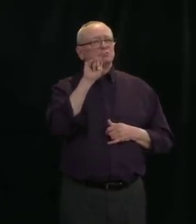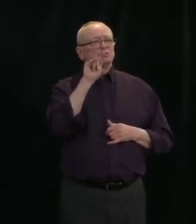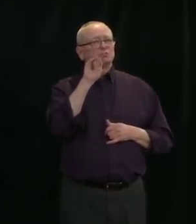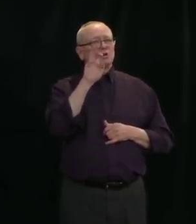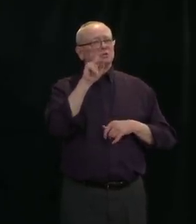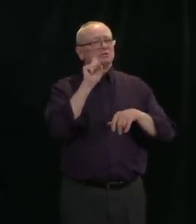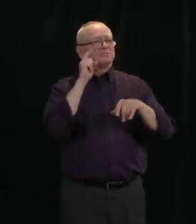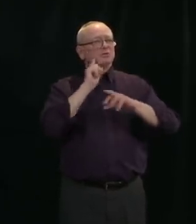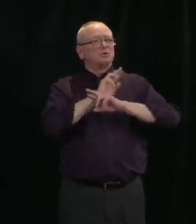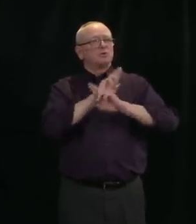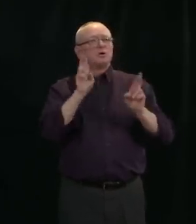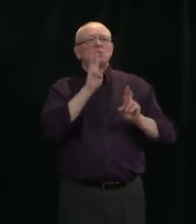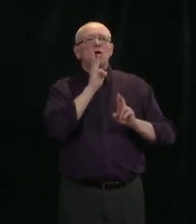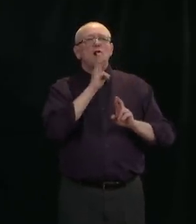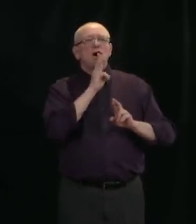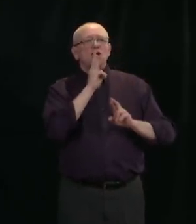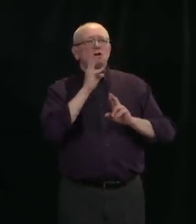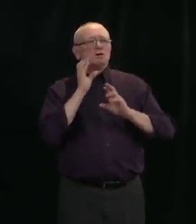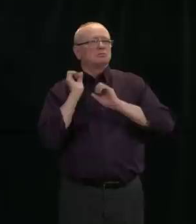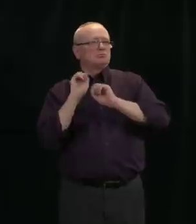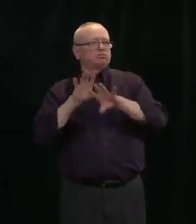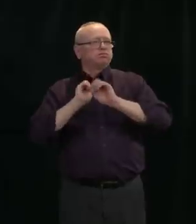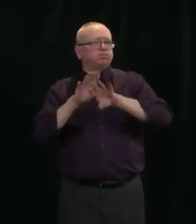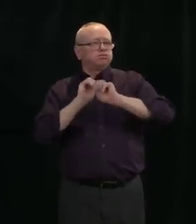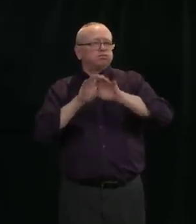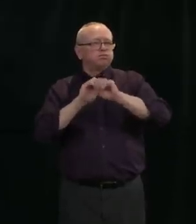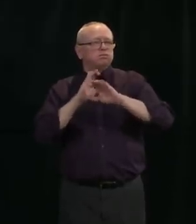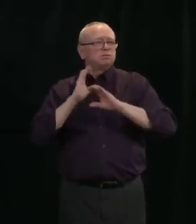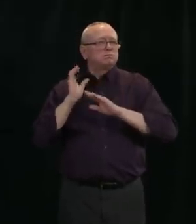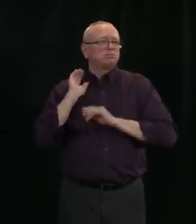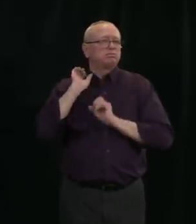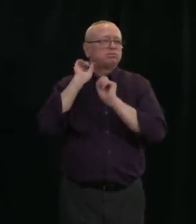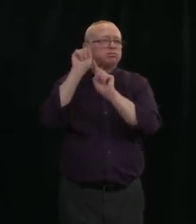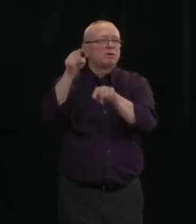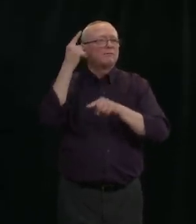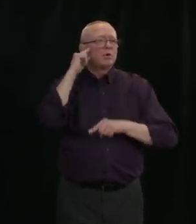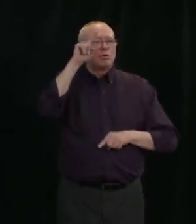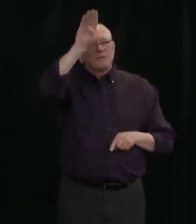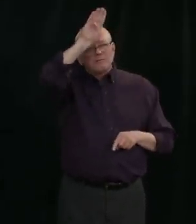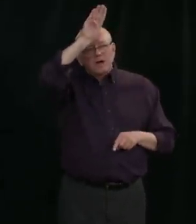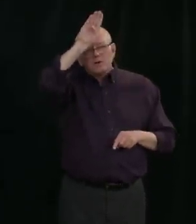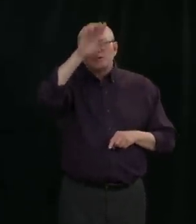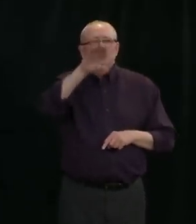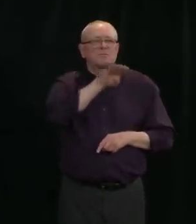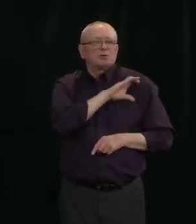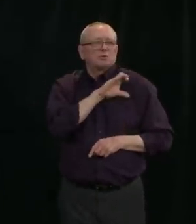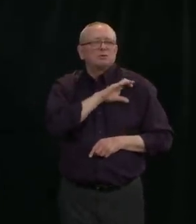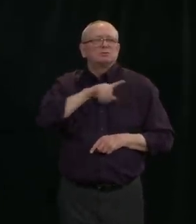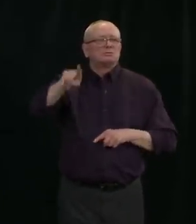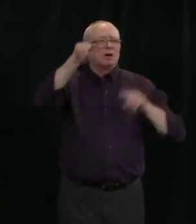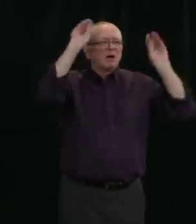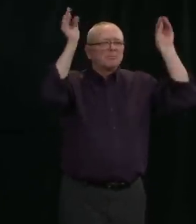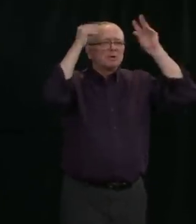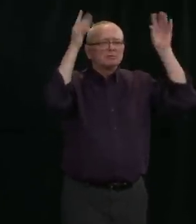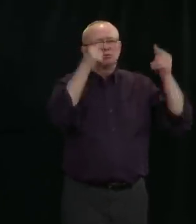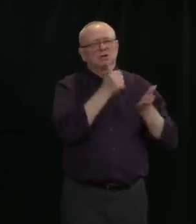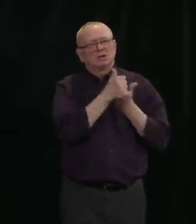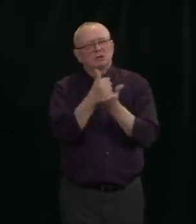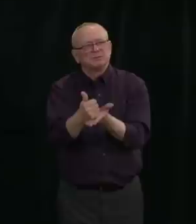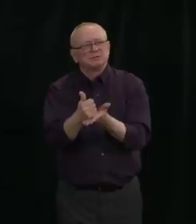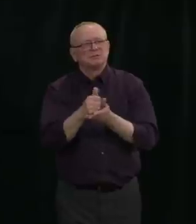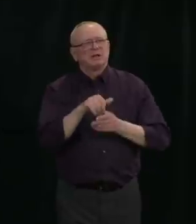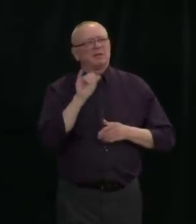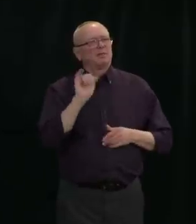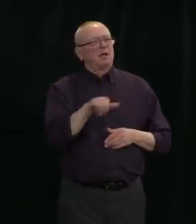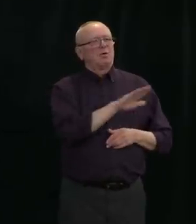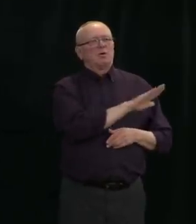if and when needed. This kind of generosity and of caring is happening all across Canada. To cite but